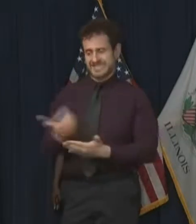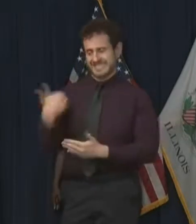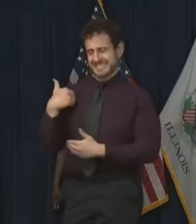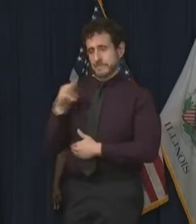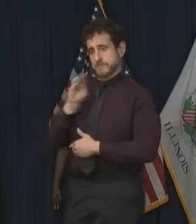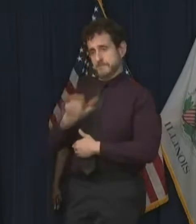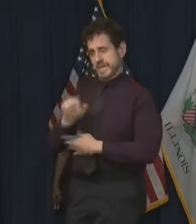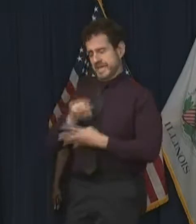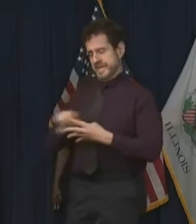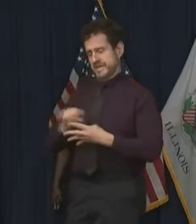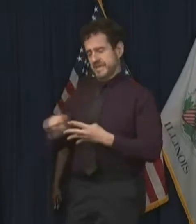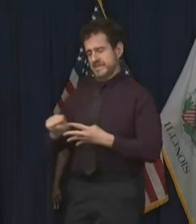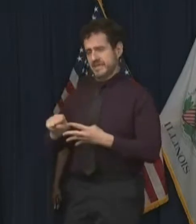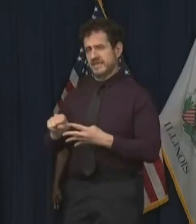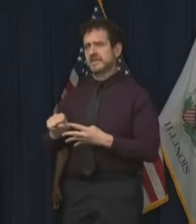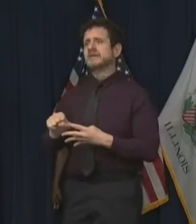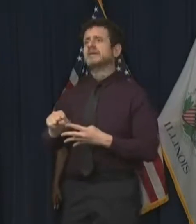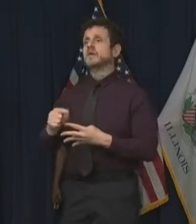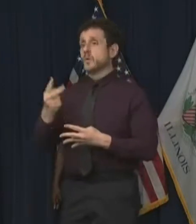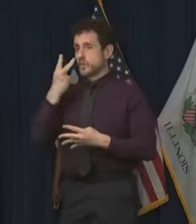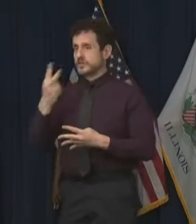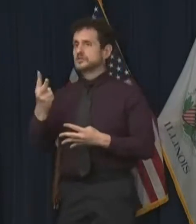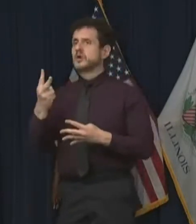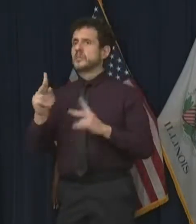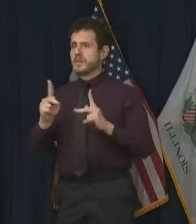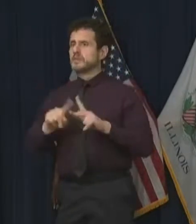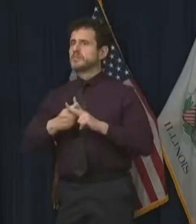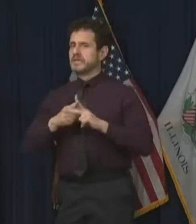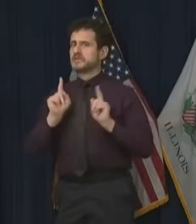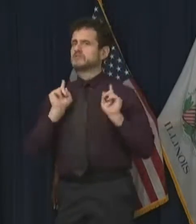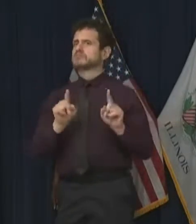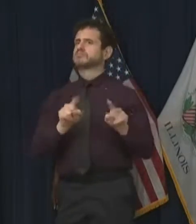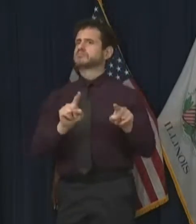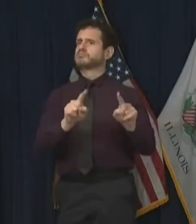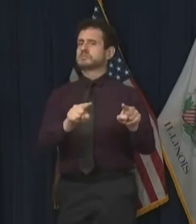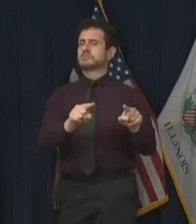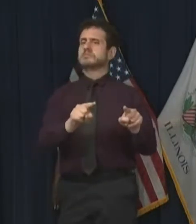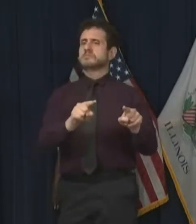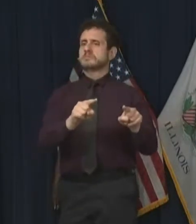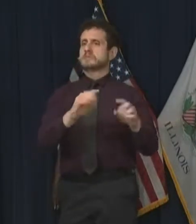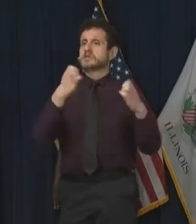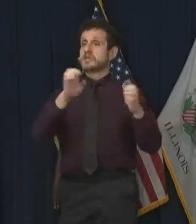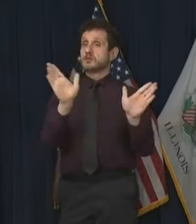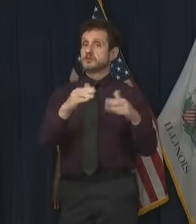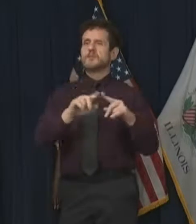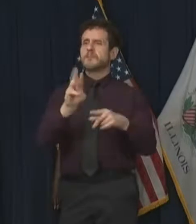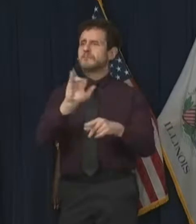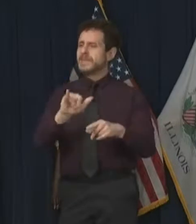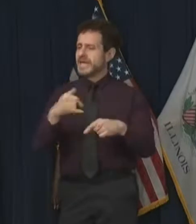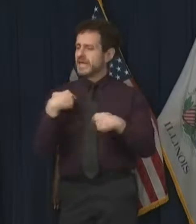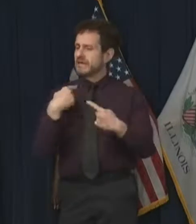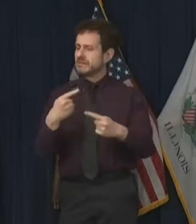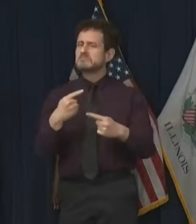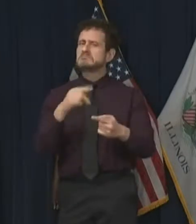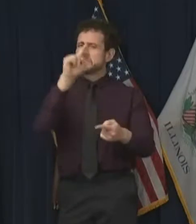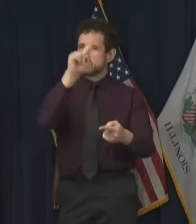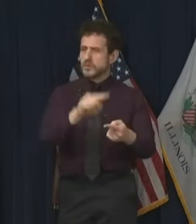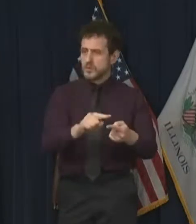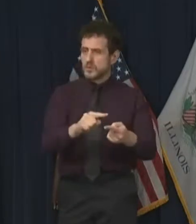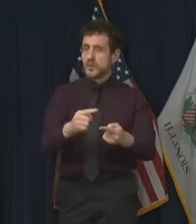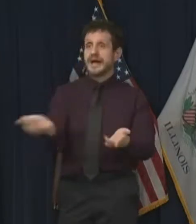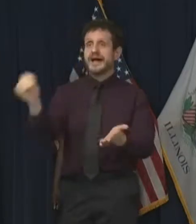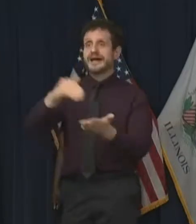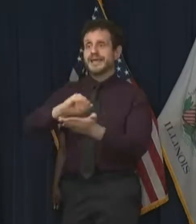number of people going to the emergency department for COVID-like symptoms decrease, but since the beginning of July, that number started